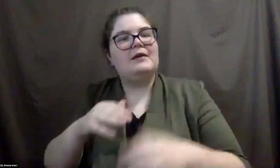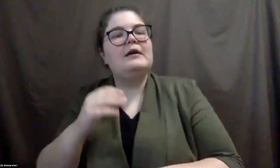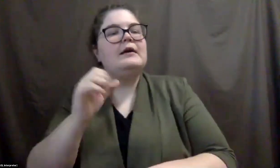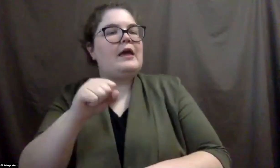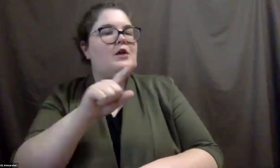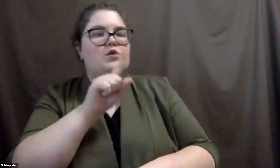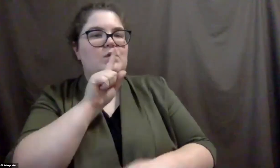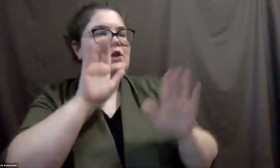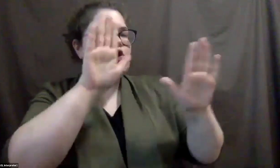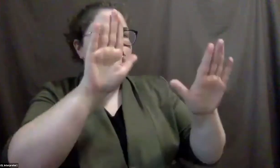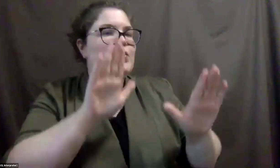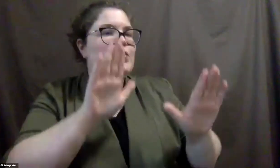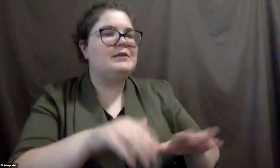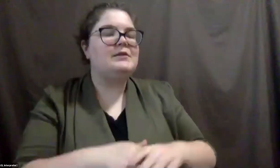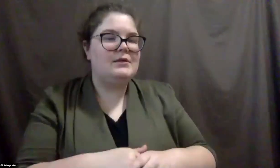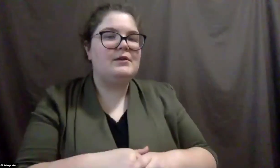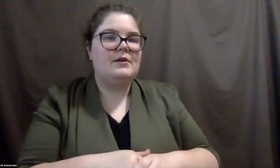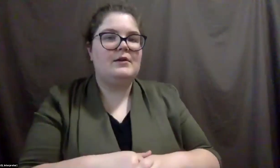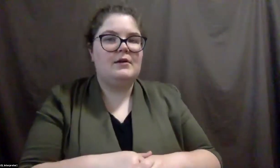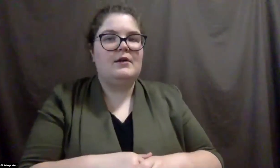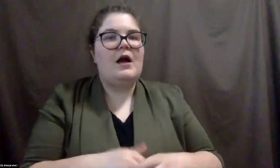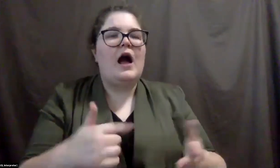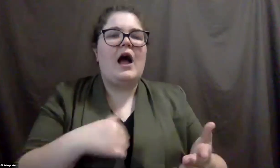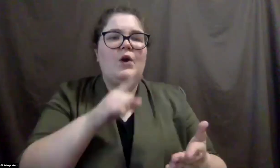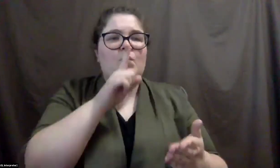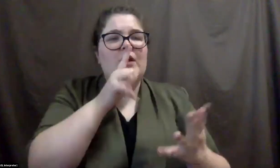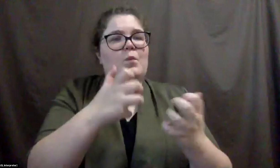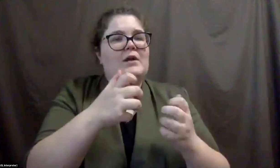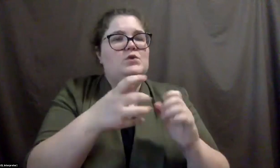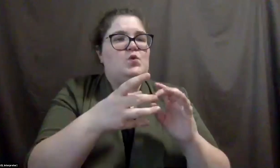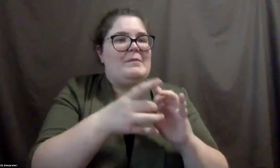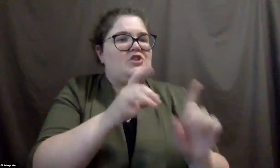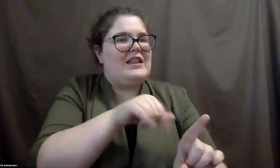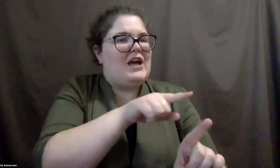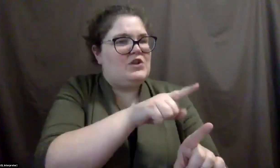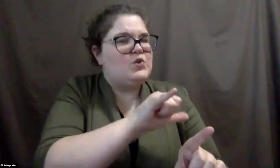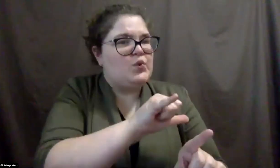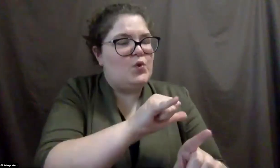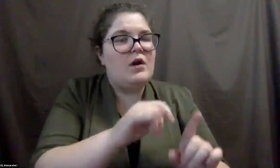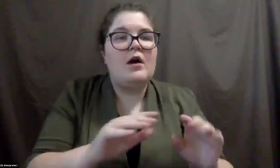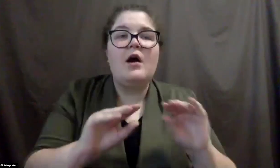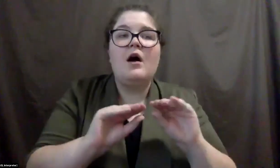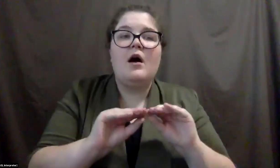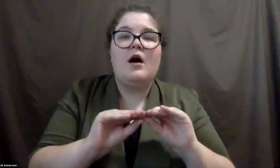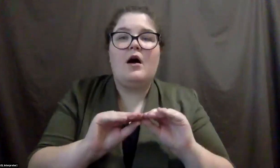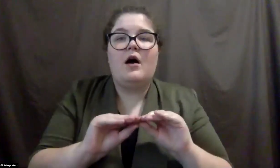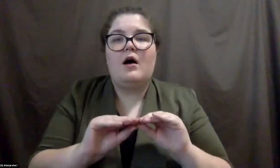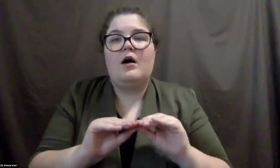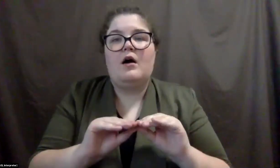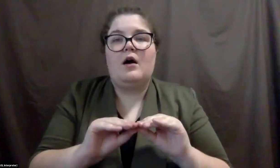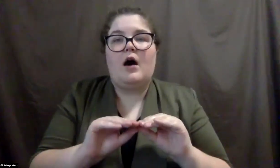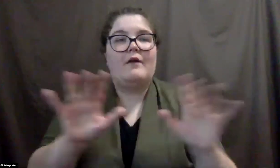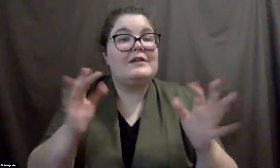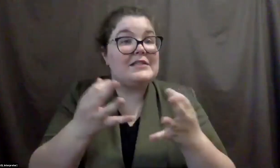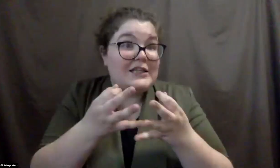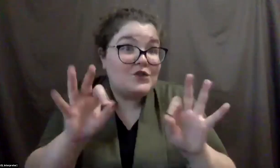great. That, and that's something I really wanted to be mentioned. I'm glad you brought that up. So obviously free, the, we talked